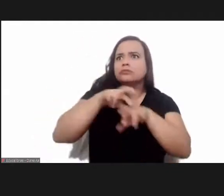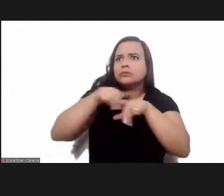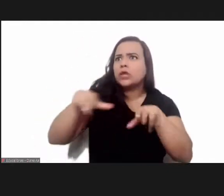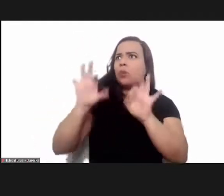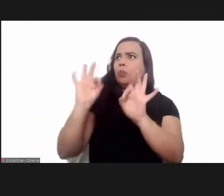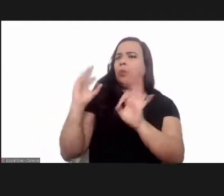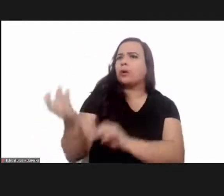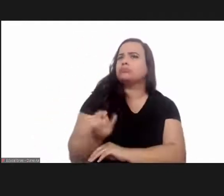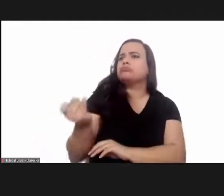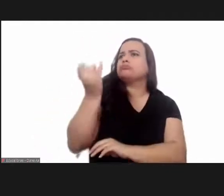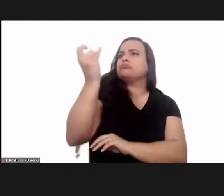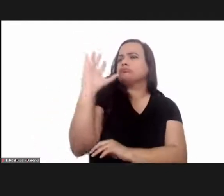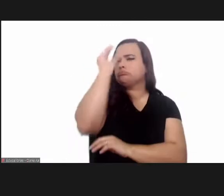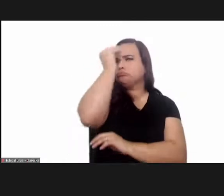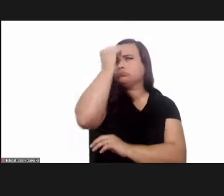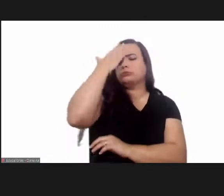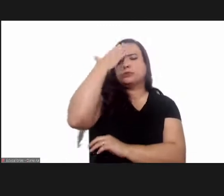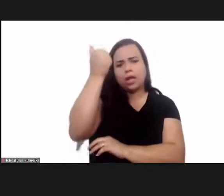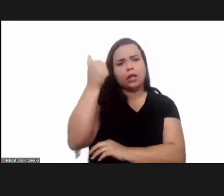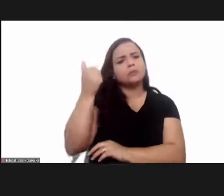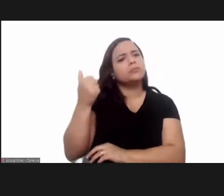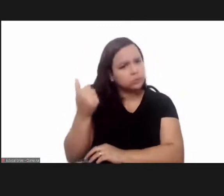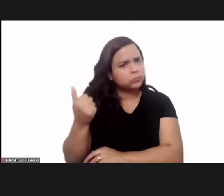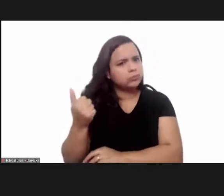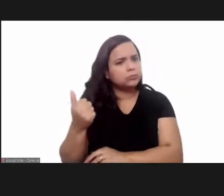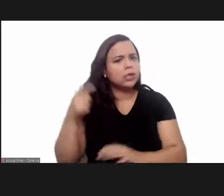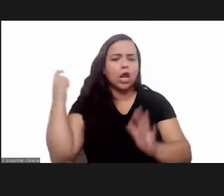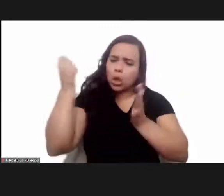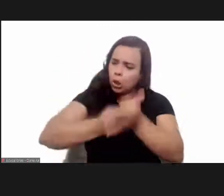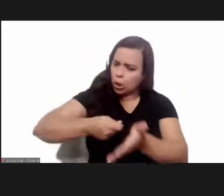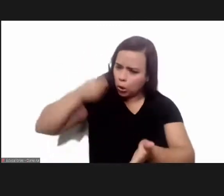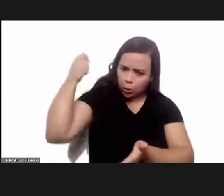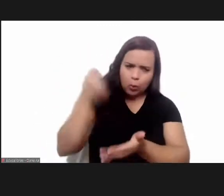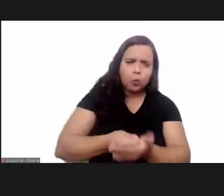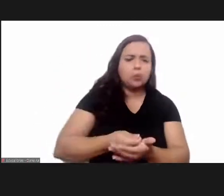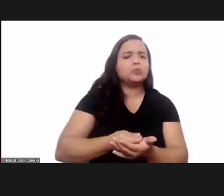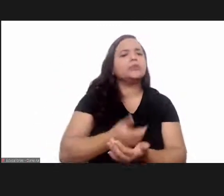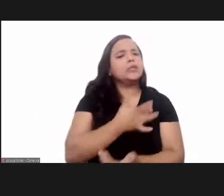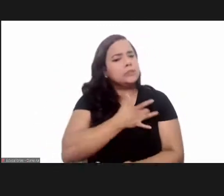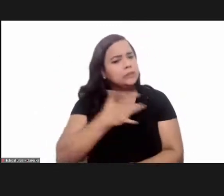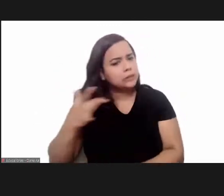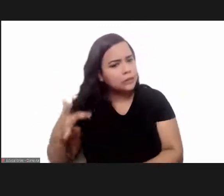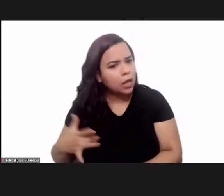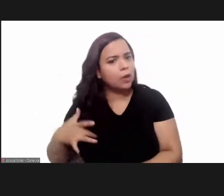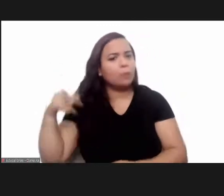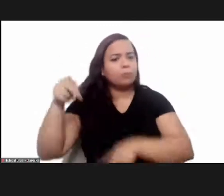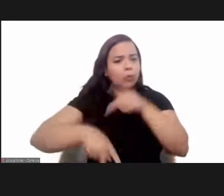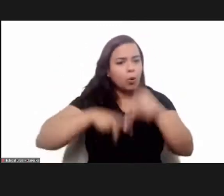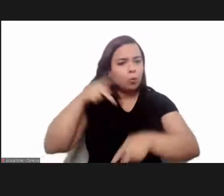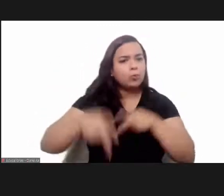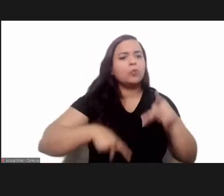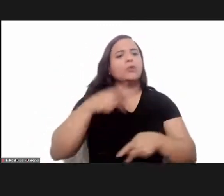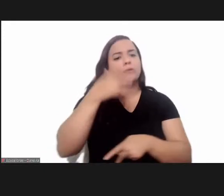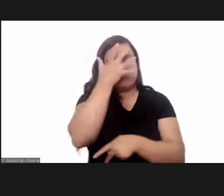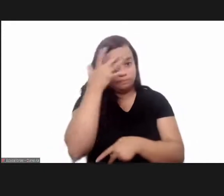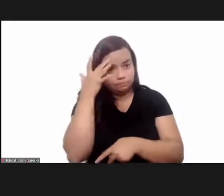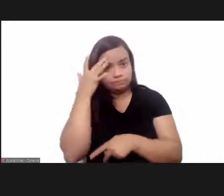in scientific knowledge and research which is so valuable in the struggle for public health by